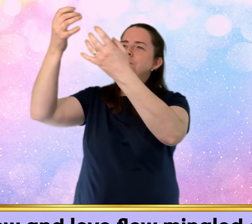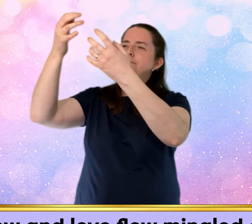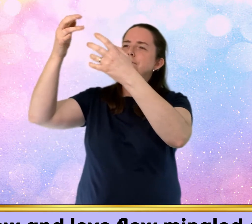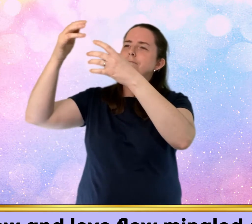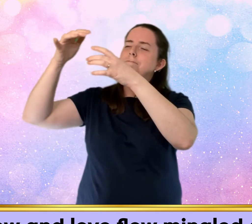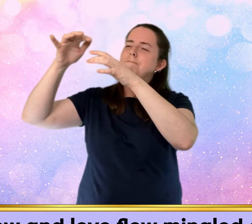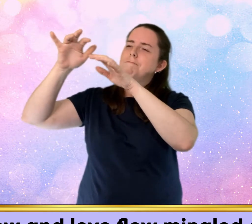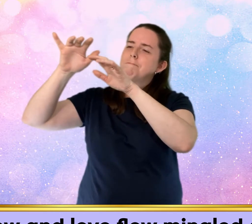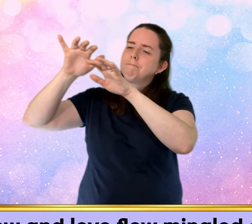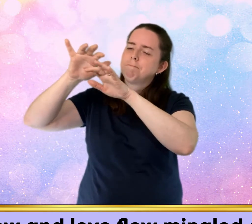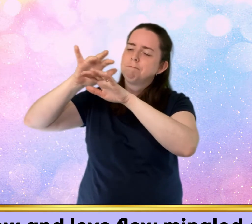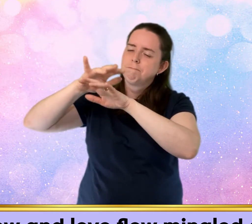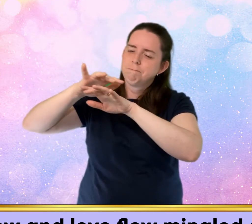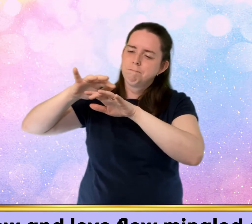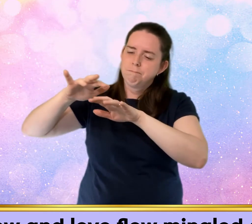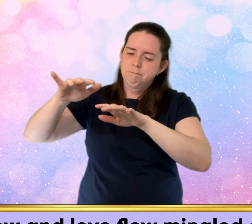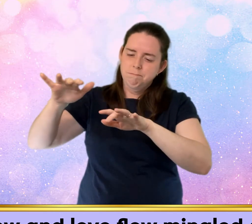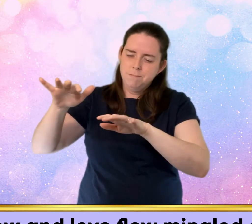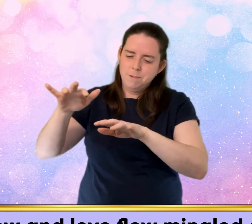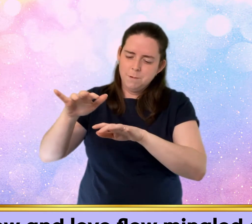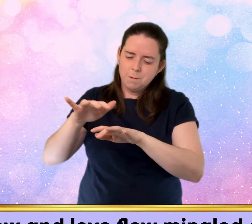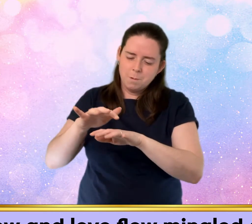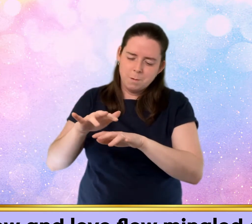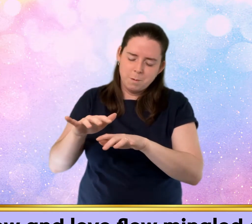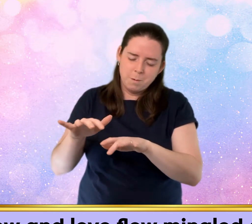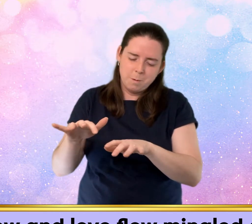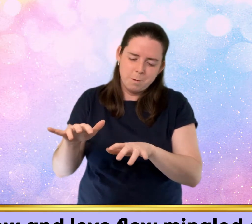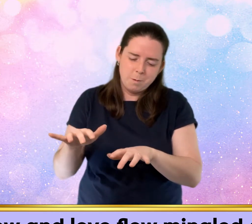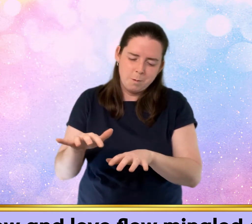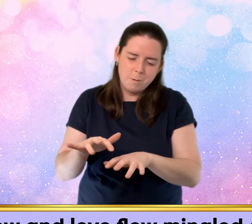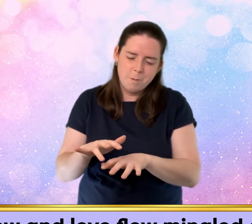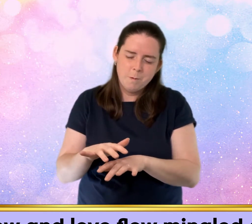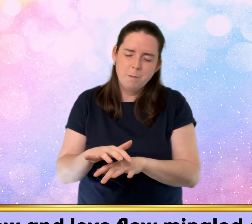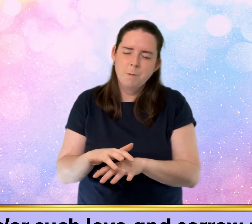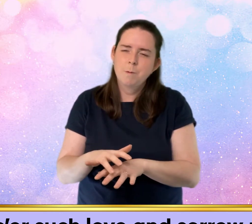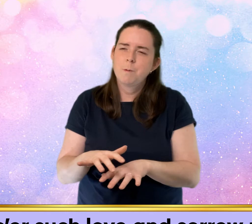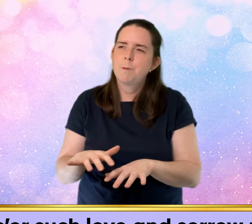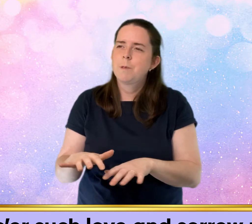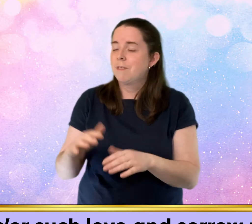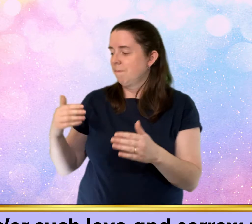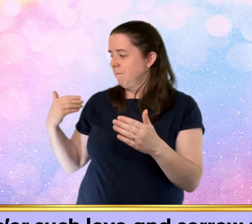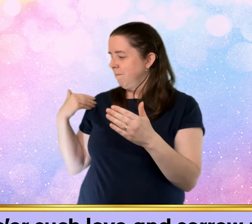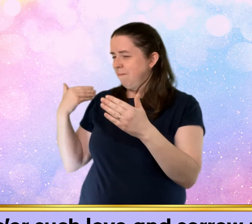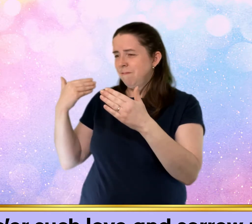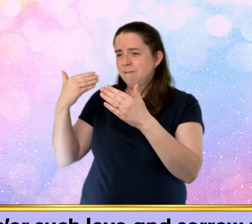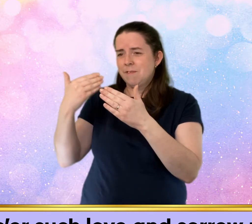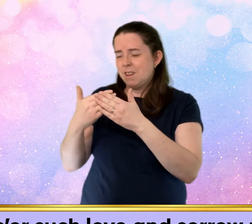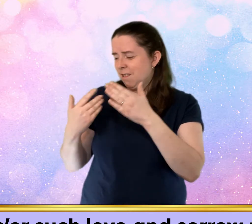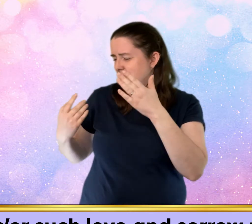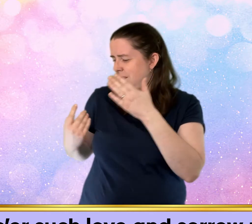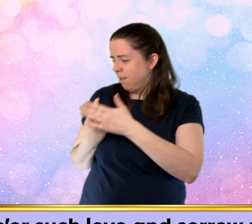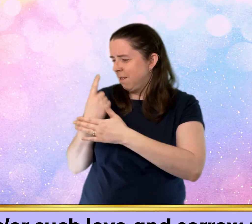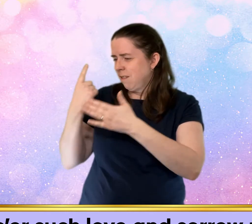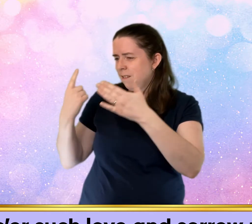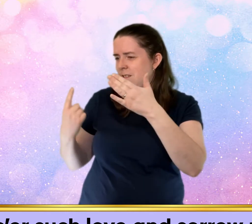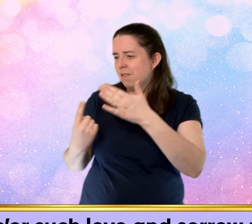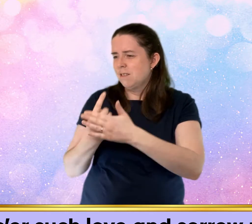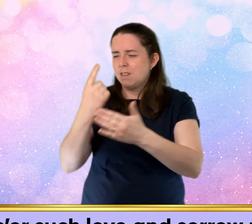mingled down Did e'er such